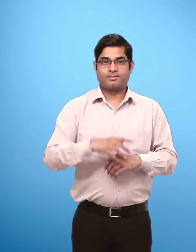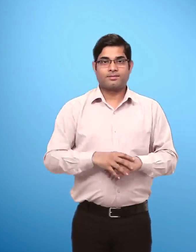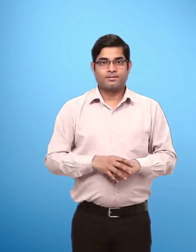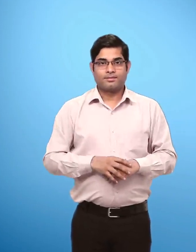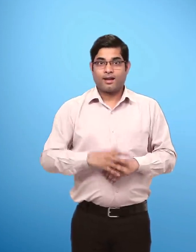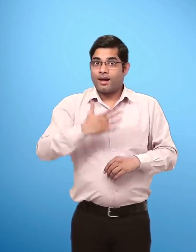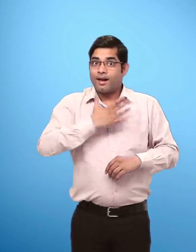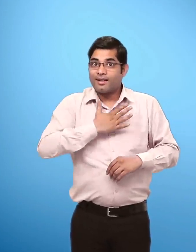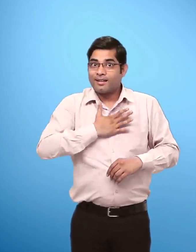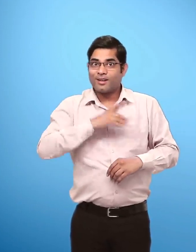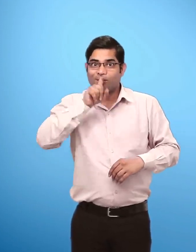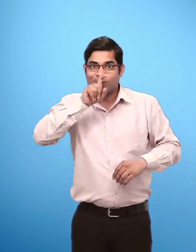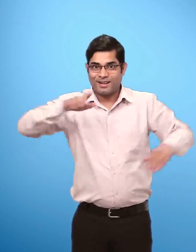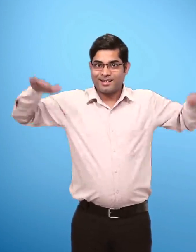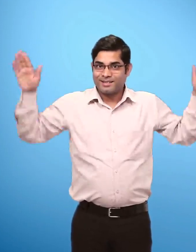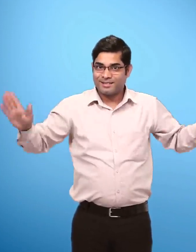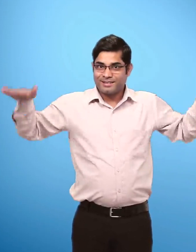Parrot Parrot